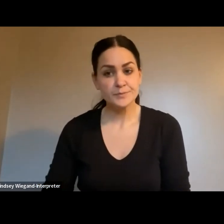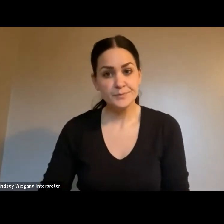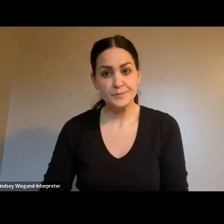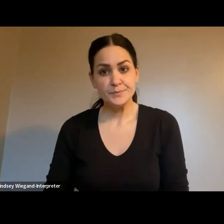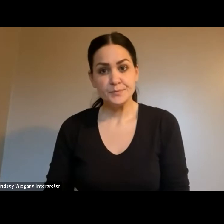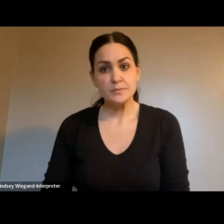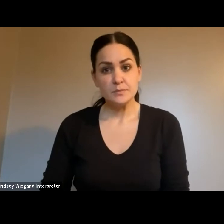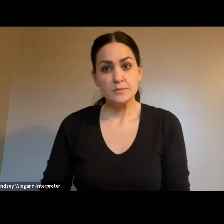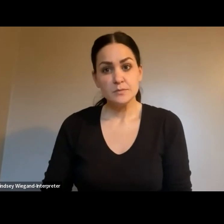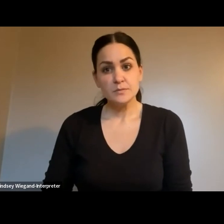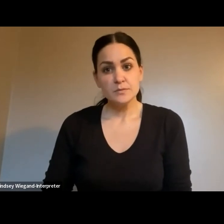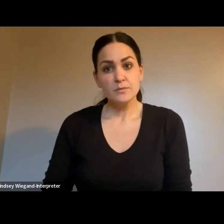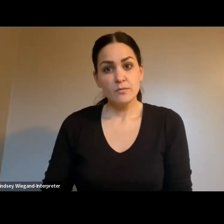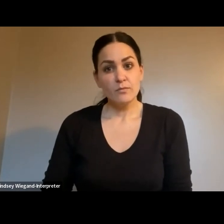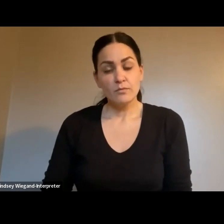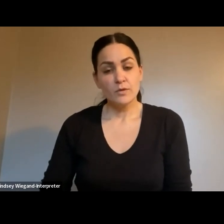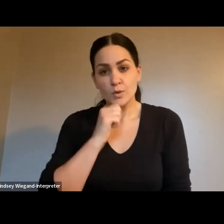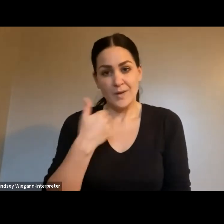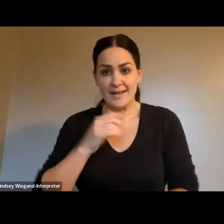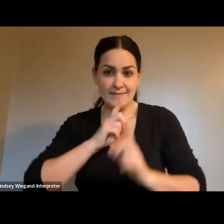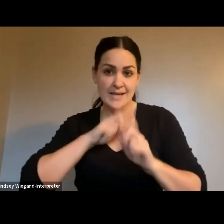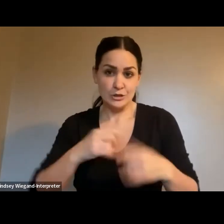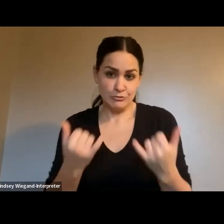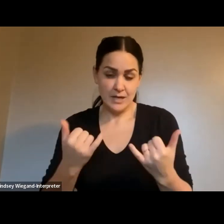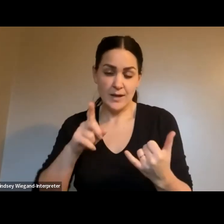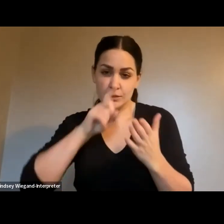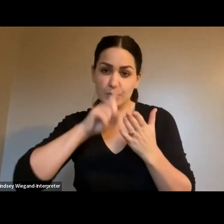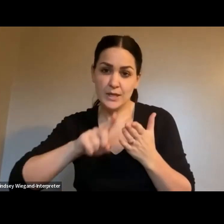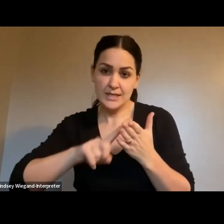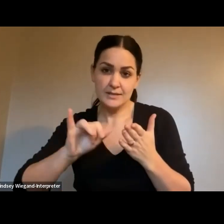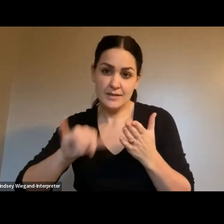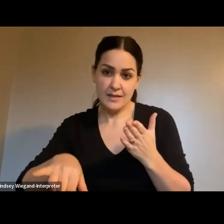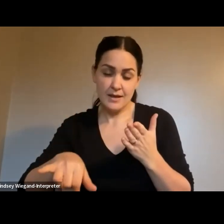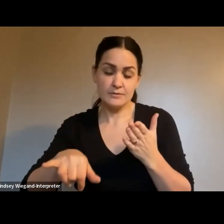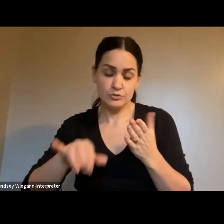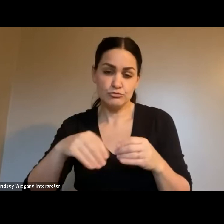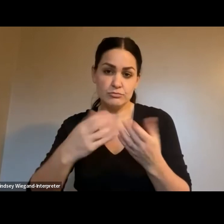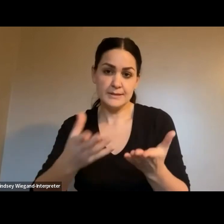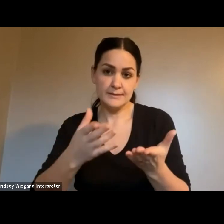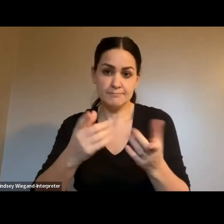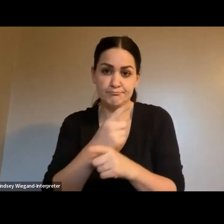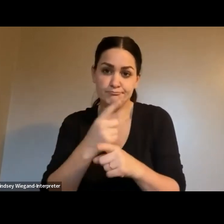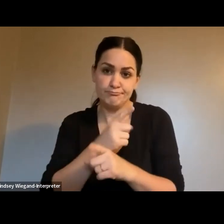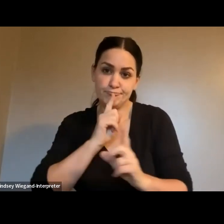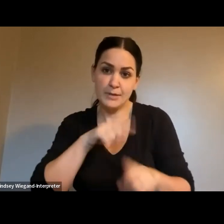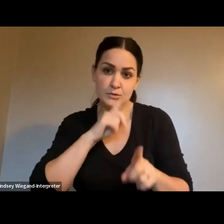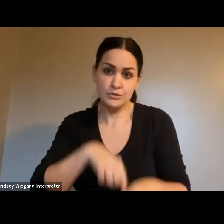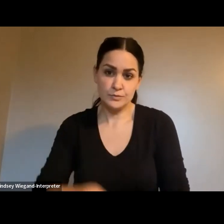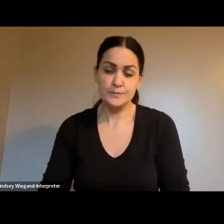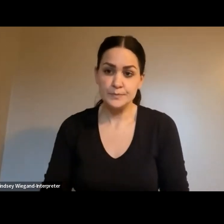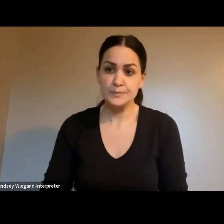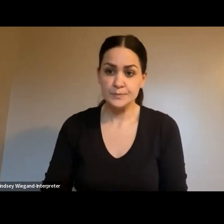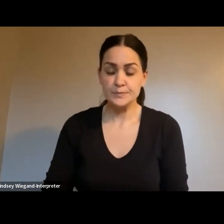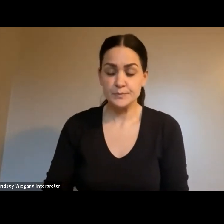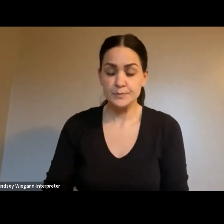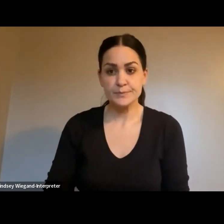We don't have the, the answers right now because I'd have to look into it and to give her a proper answer. We don't want to, you know, just wing it.